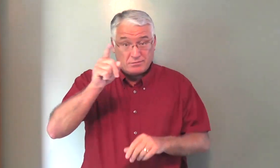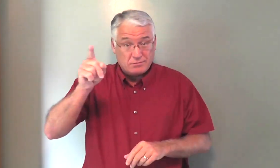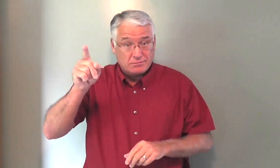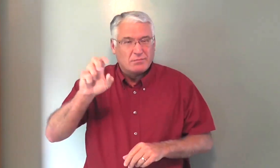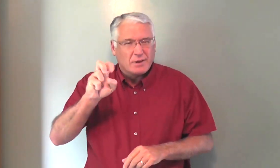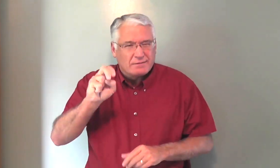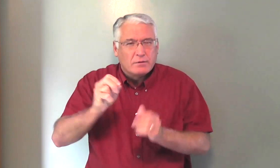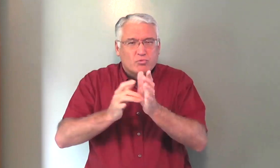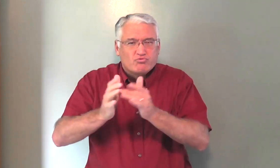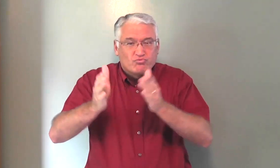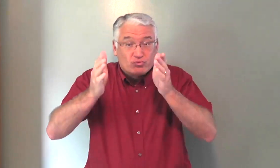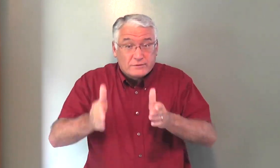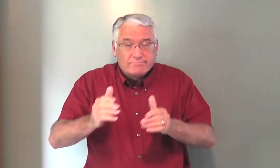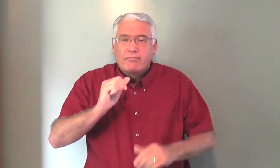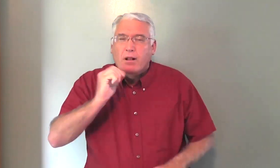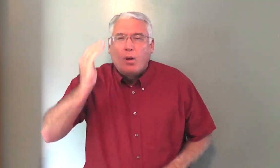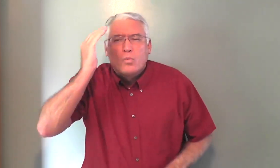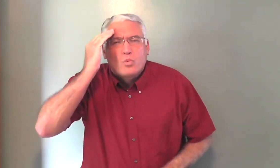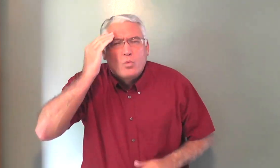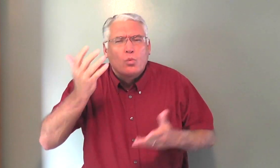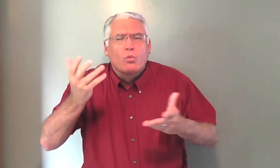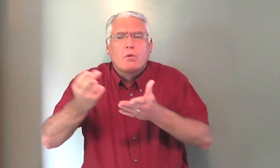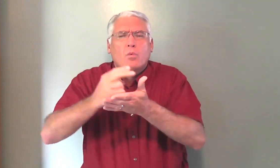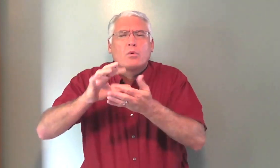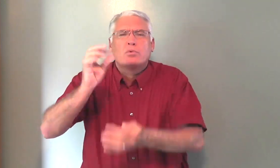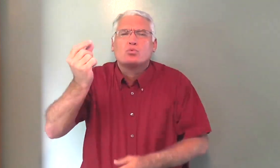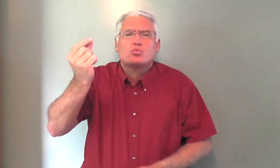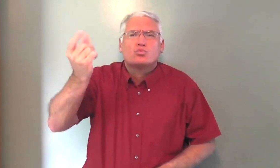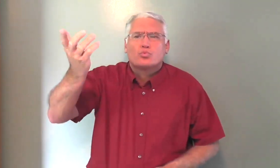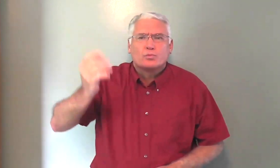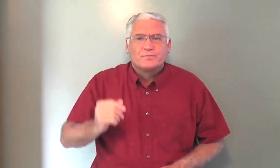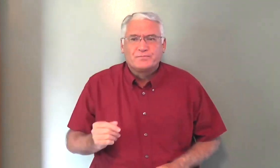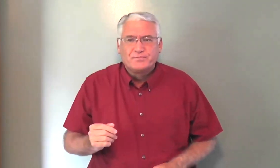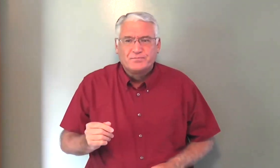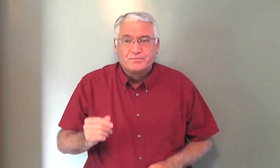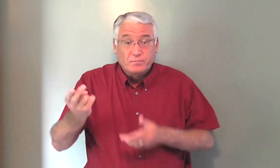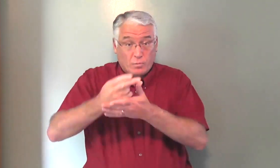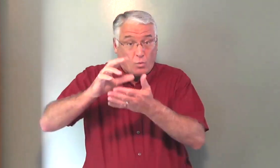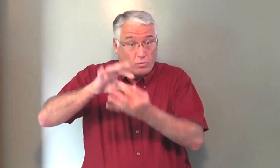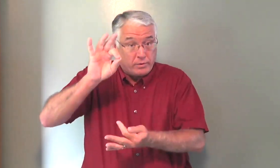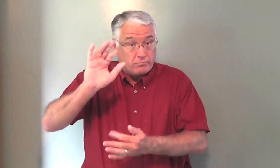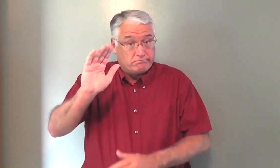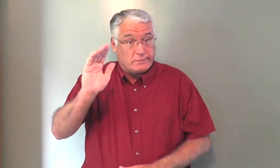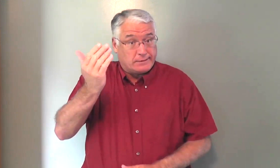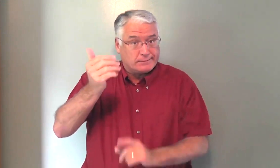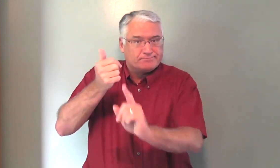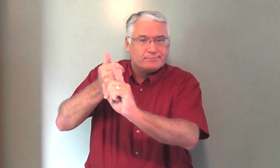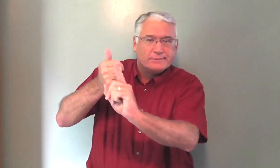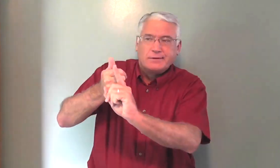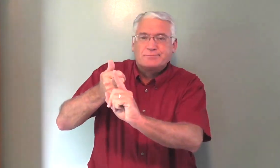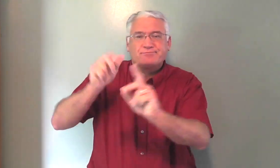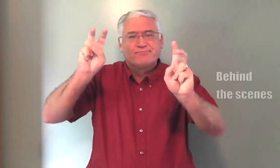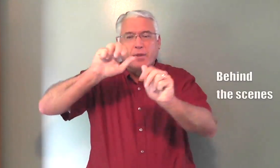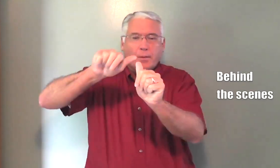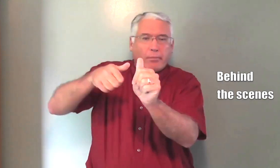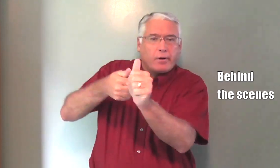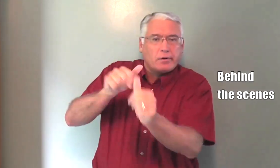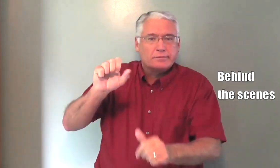You know, many people, even Christians, they do not seem to know what the Holy Spirit does. The Holy Spirit seems to be